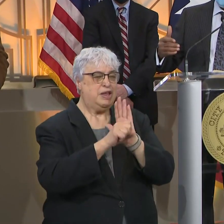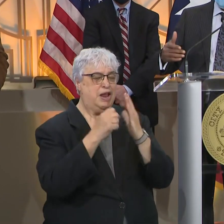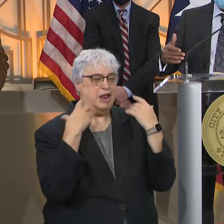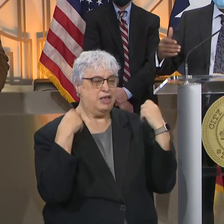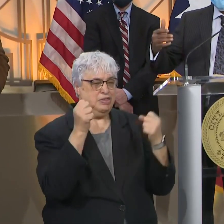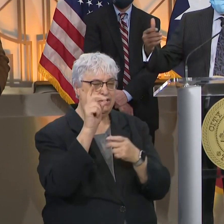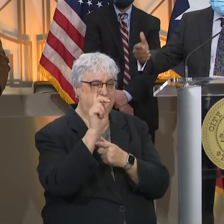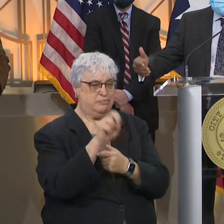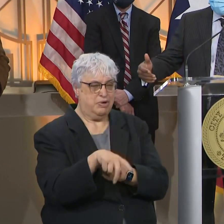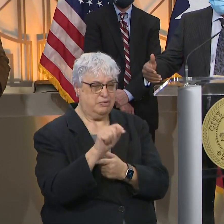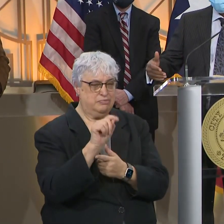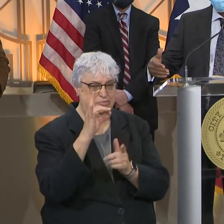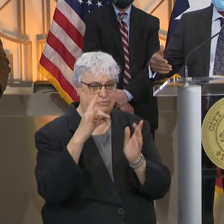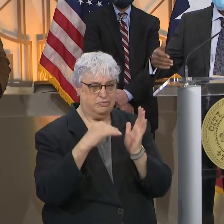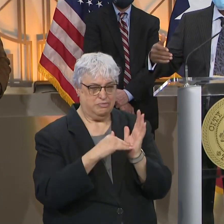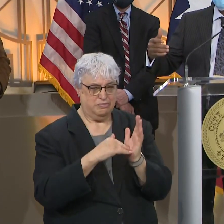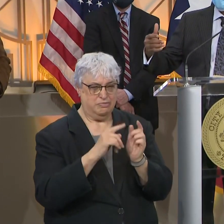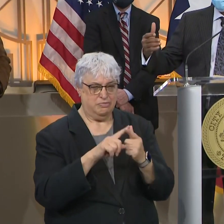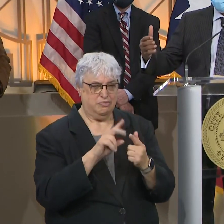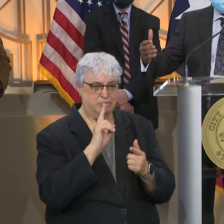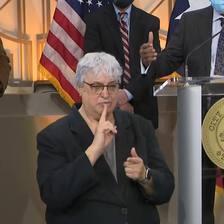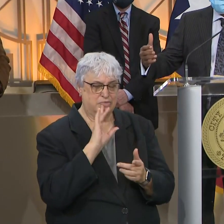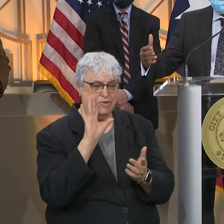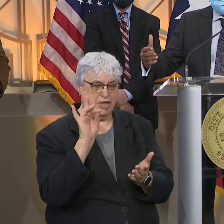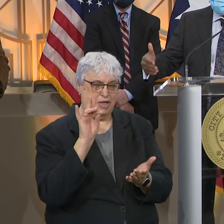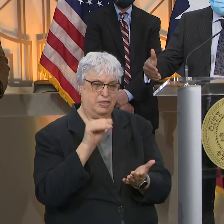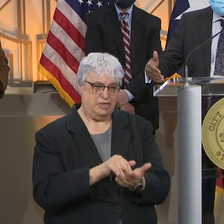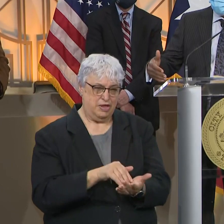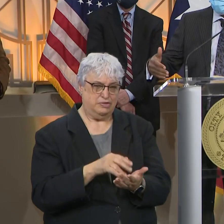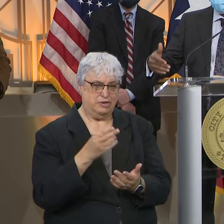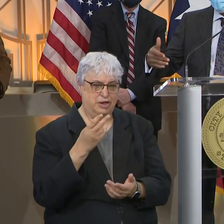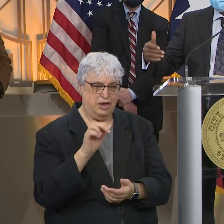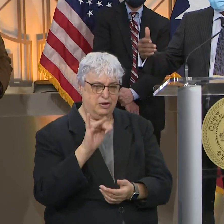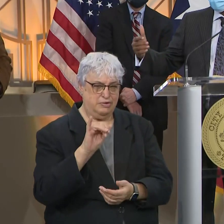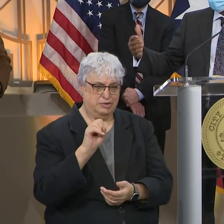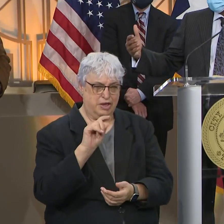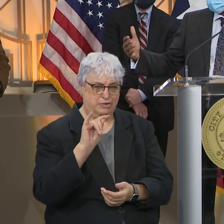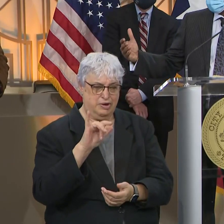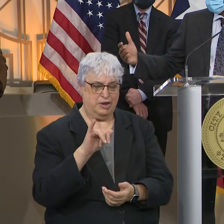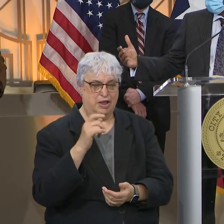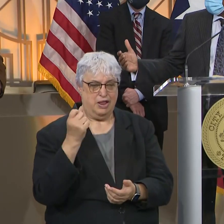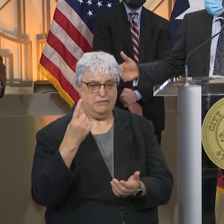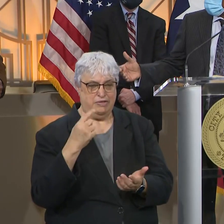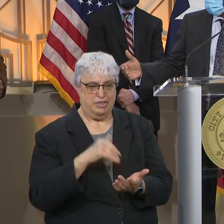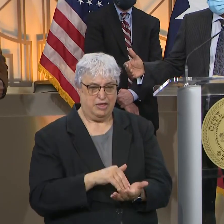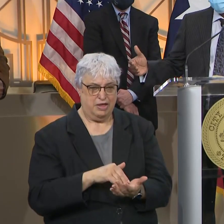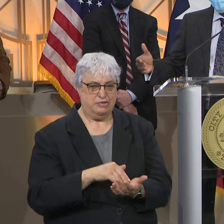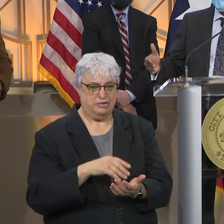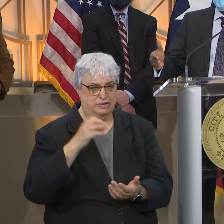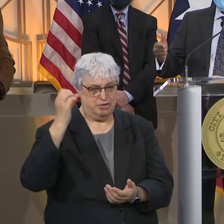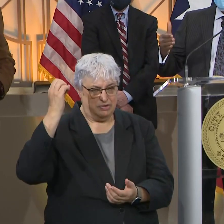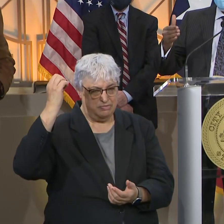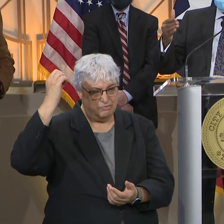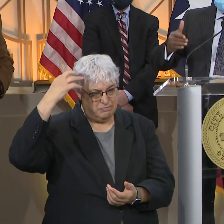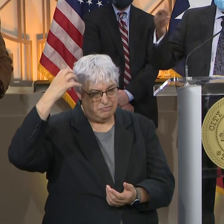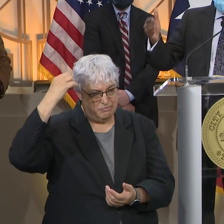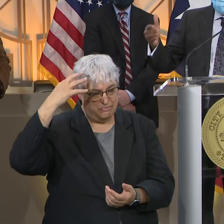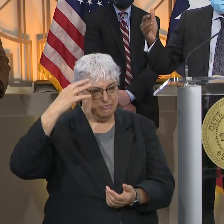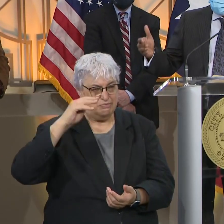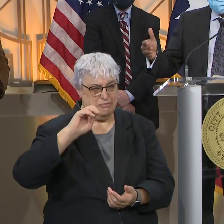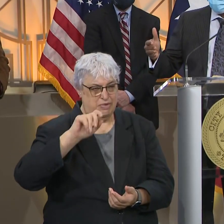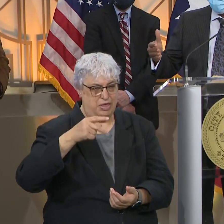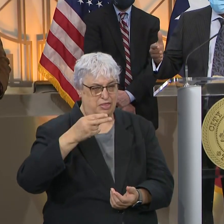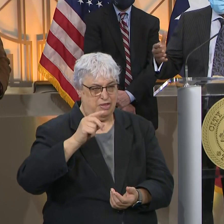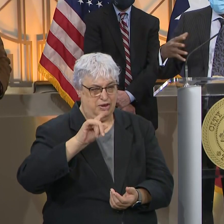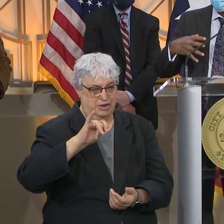that they, for example, 8,000 to the city of Houston, 8,000 to Harris County, I think 11,000 to Methodist. That